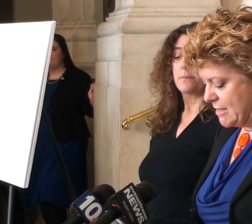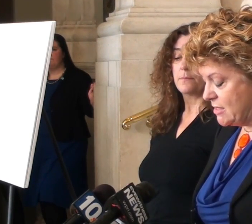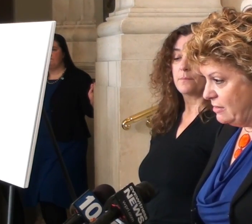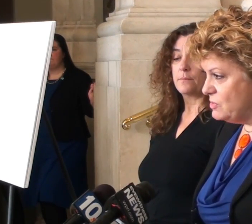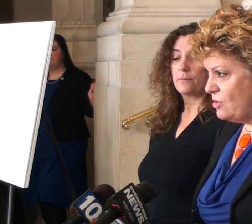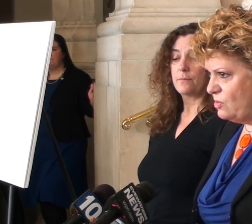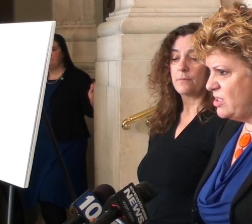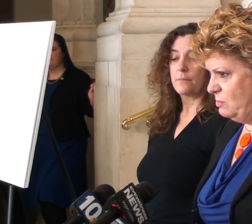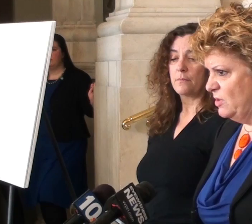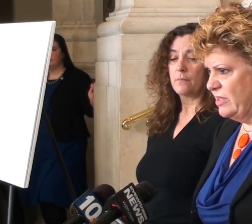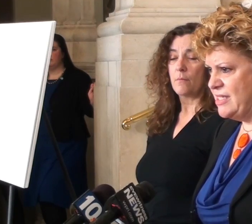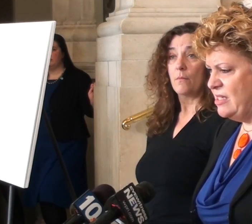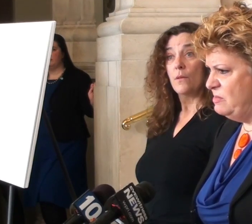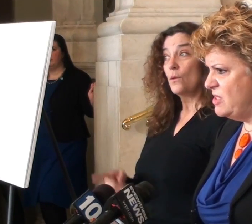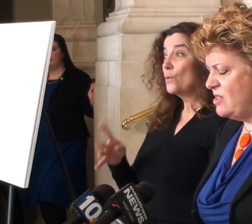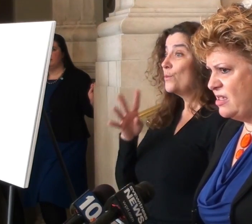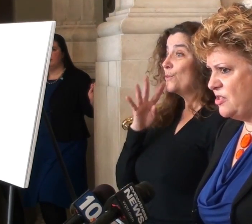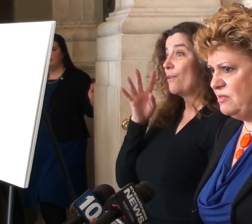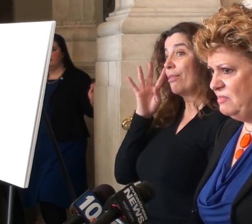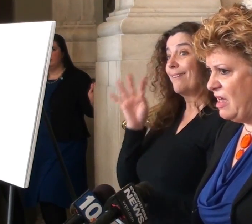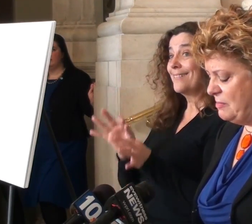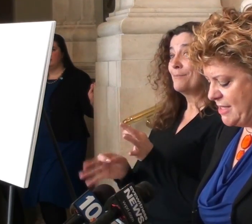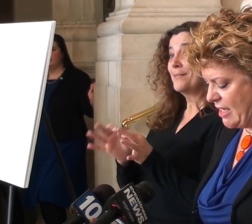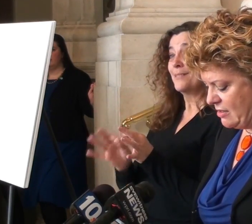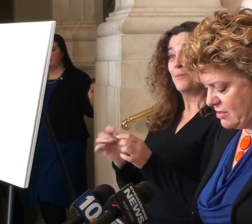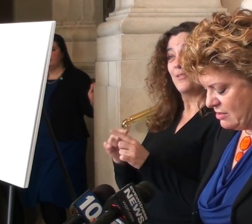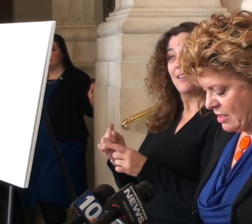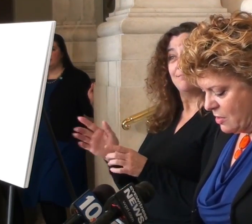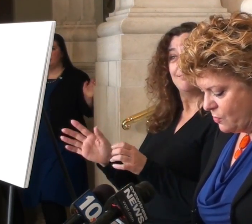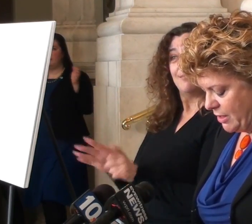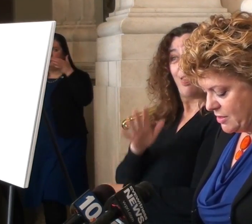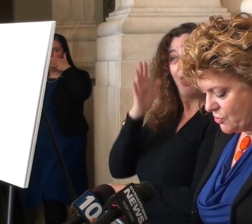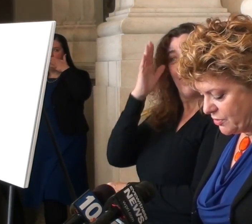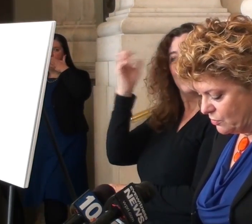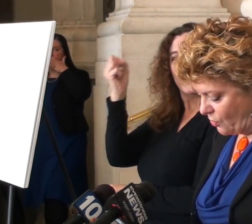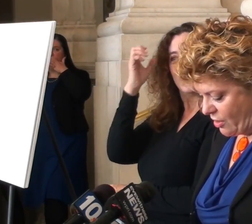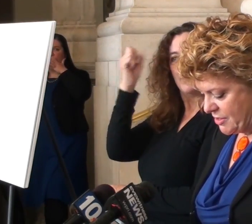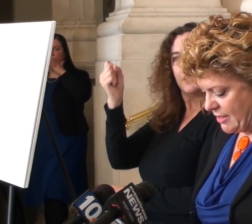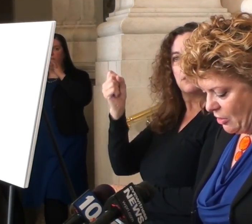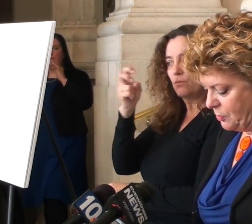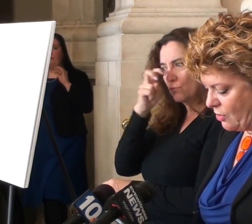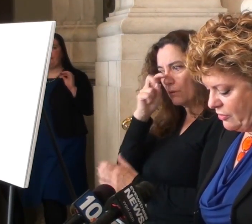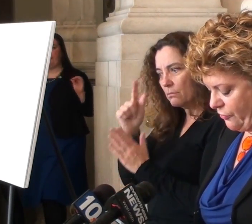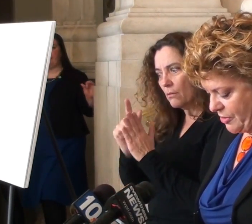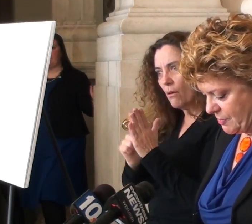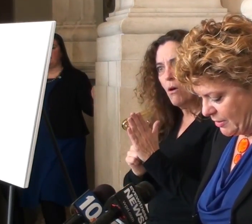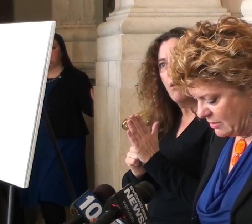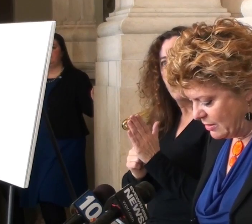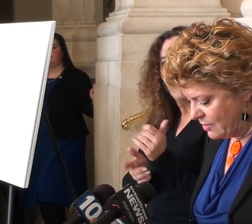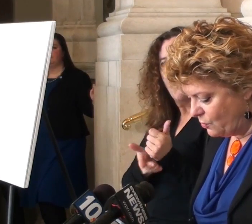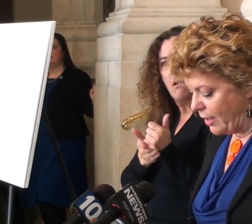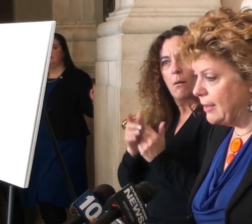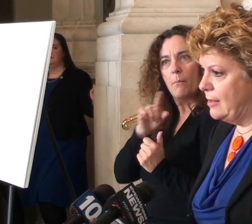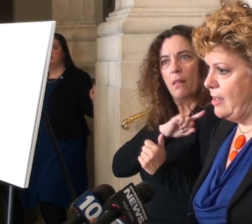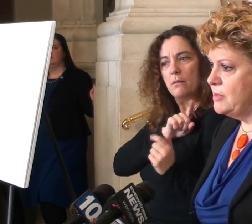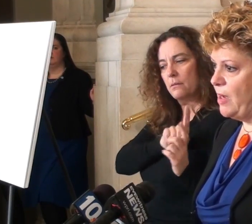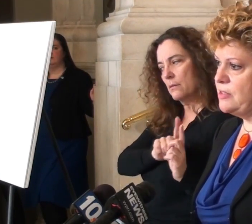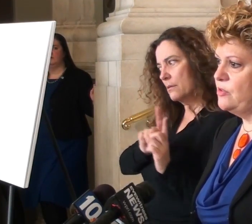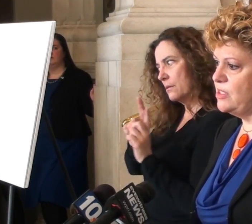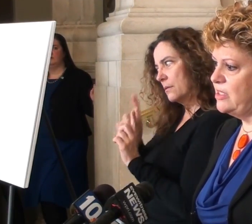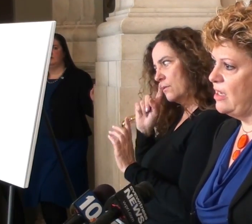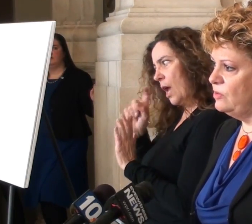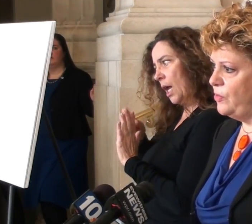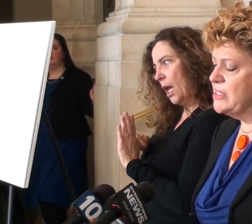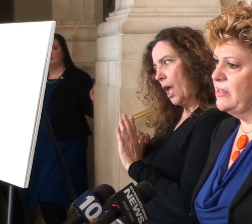It seems so simple. It seems such common sense. We need stricter laws to help law enforcement recognize